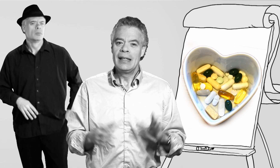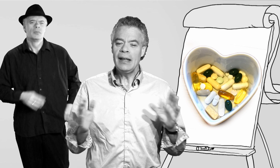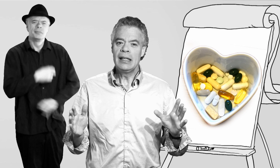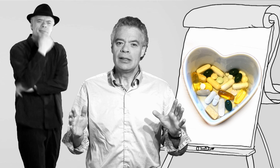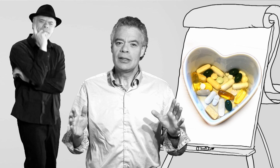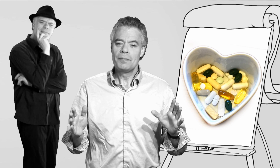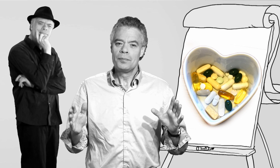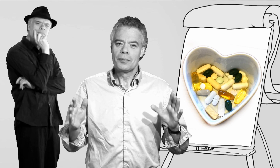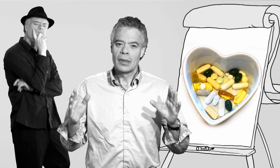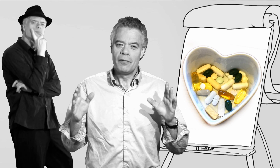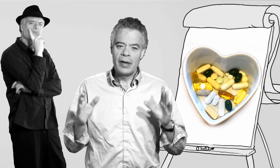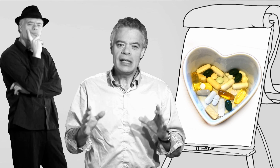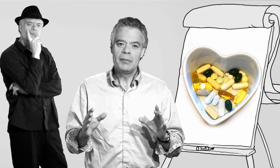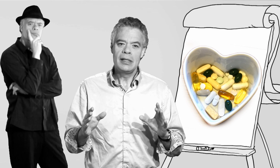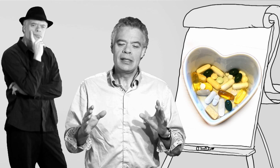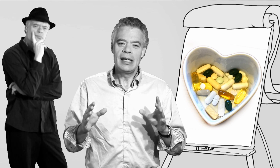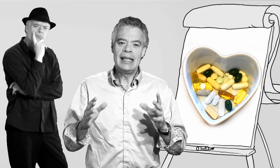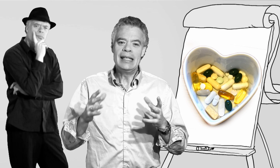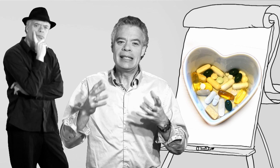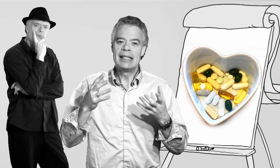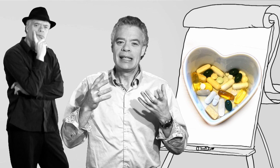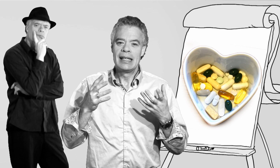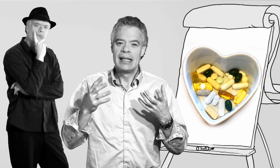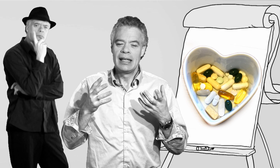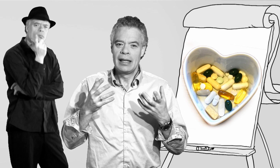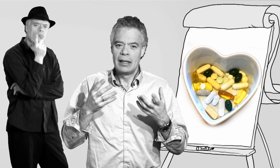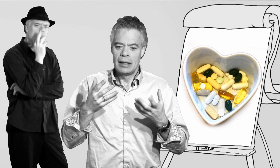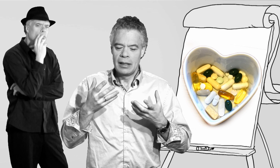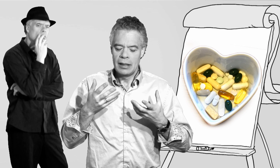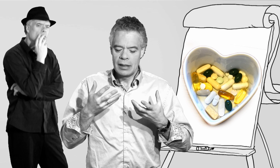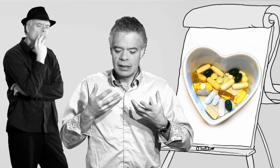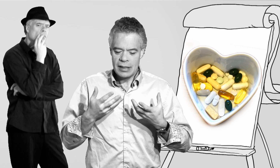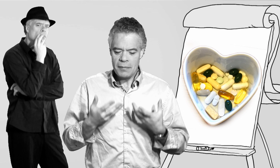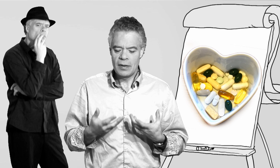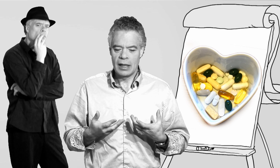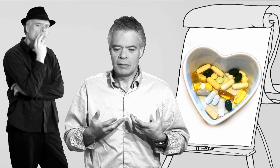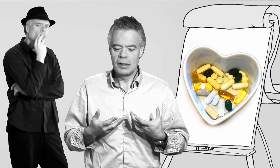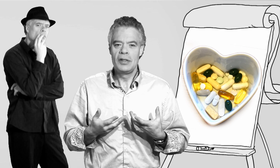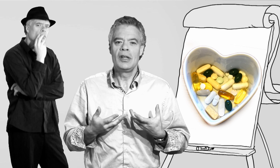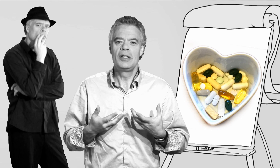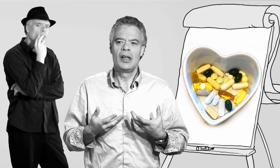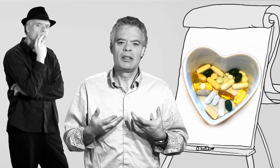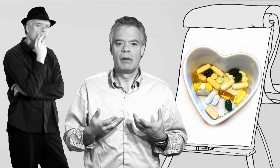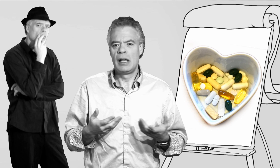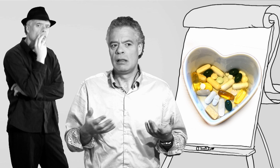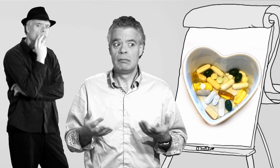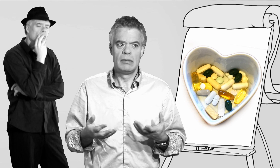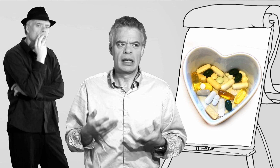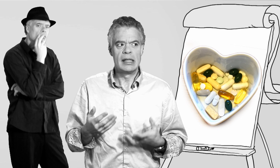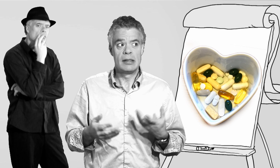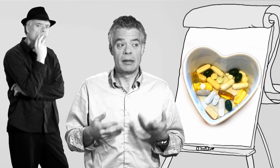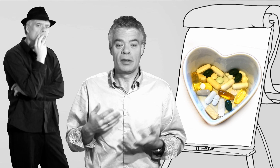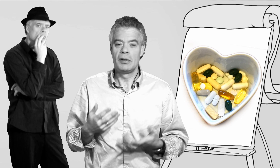The thing is, vitamins is something which is not just, well,